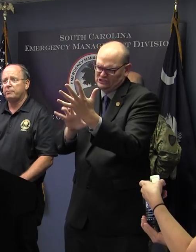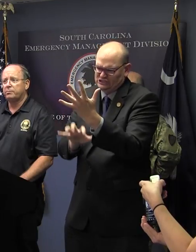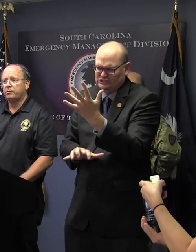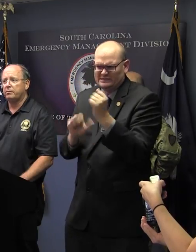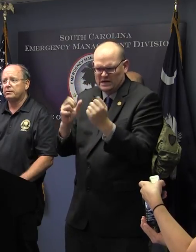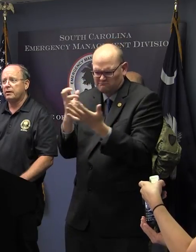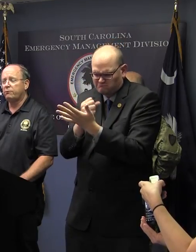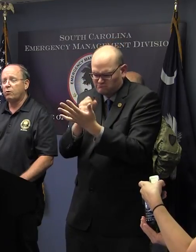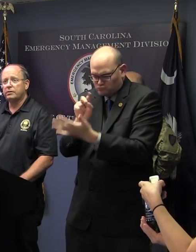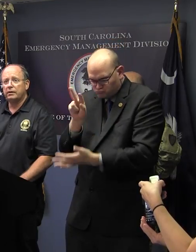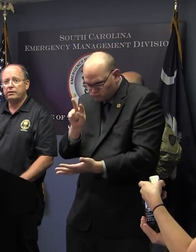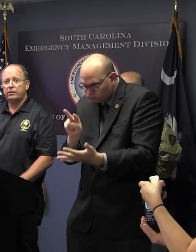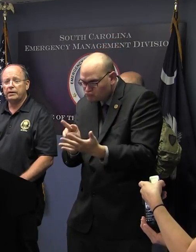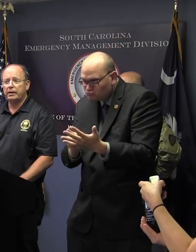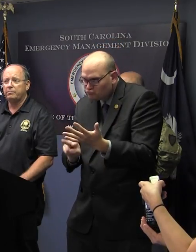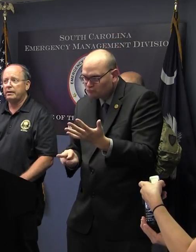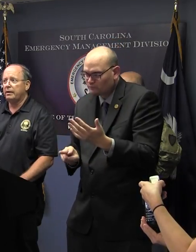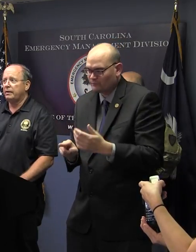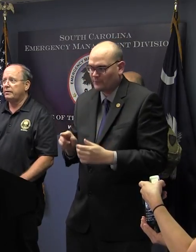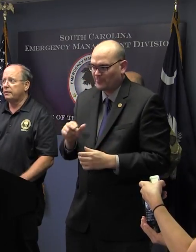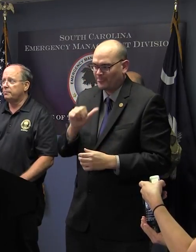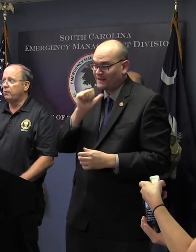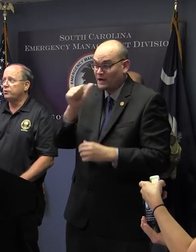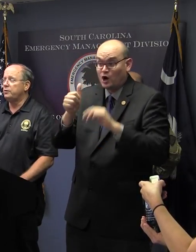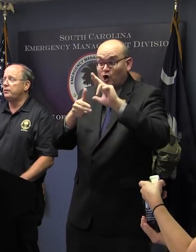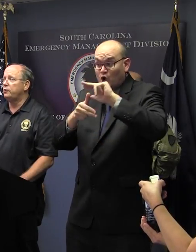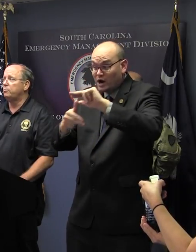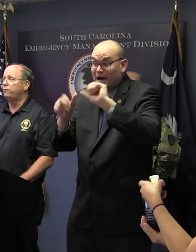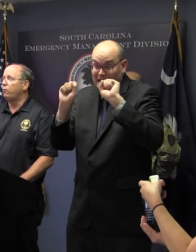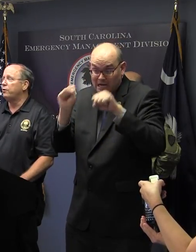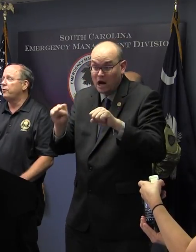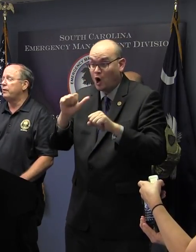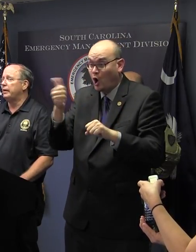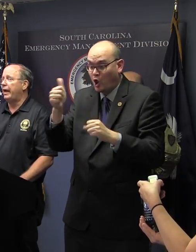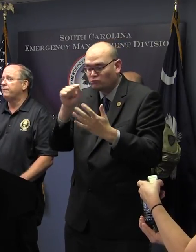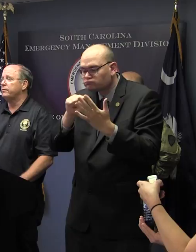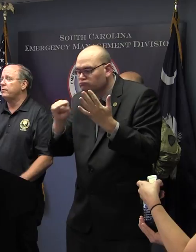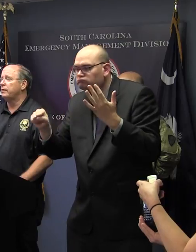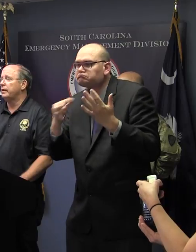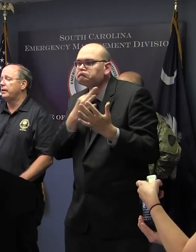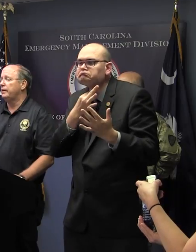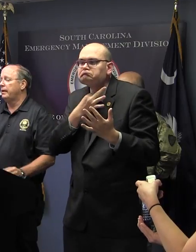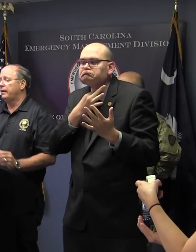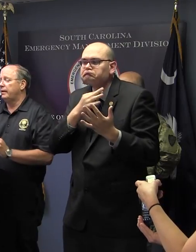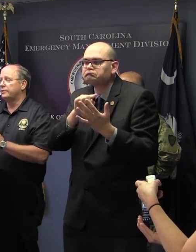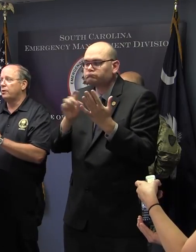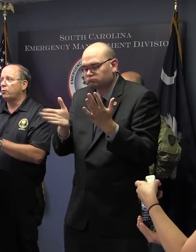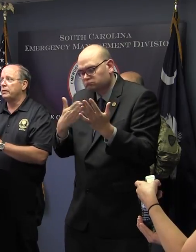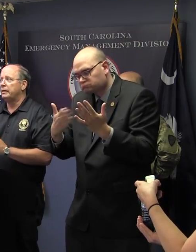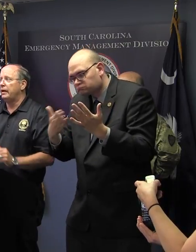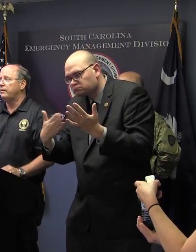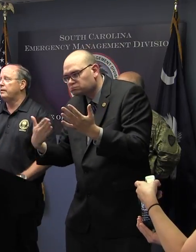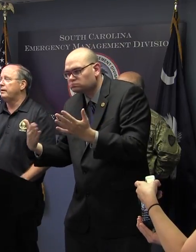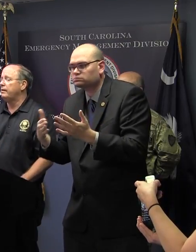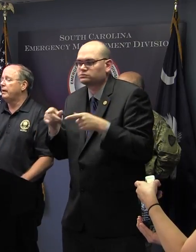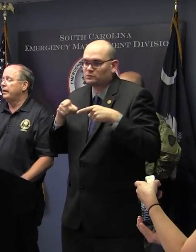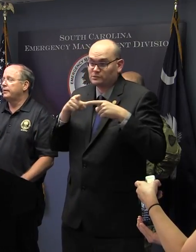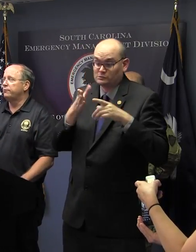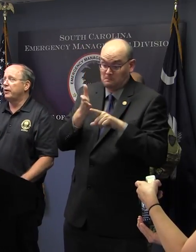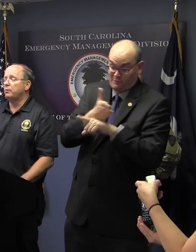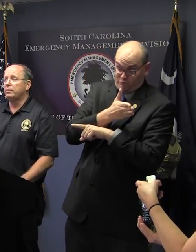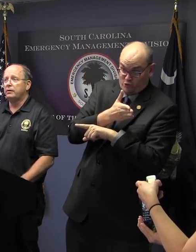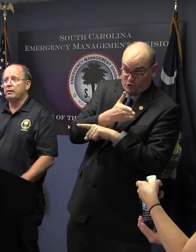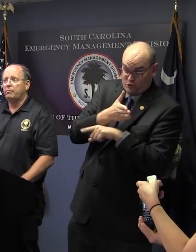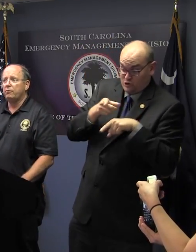just a hurricane, but it's pretty much focused on the hurricane, but talks about what you need to do before, during, and after the hurricane. And that's all written down in there.